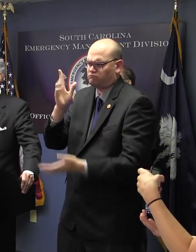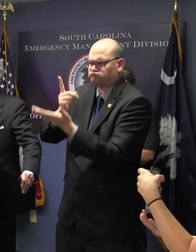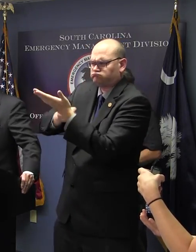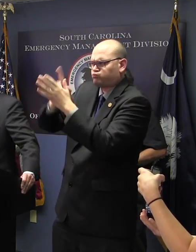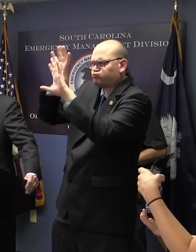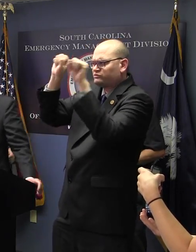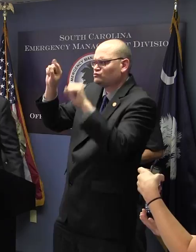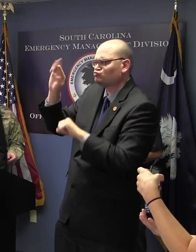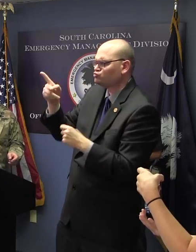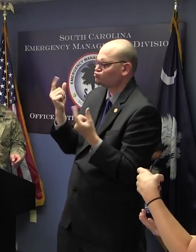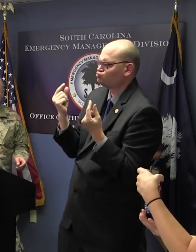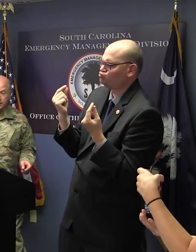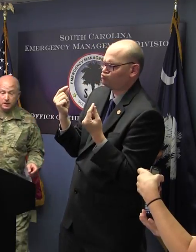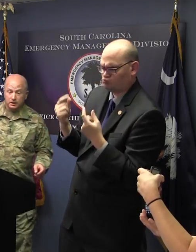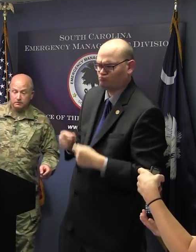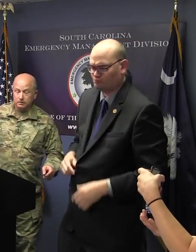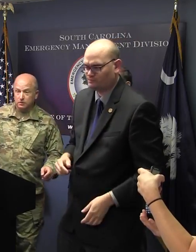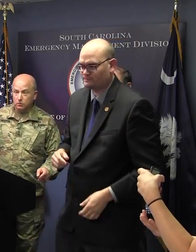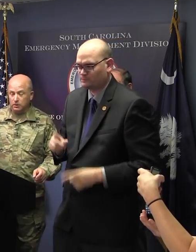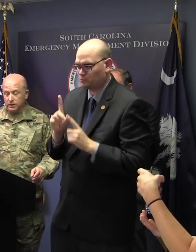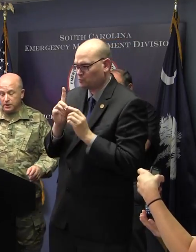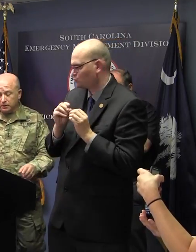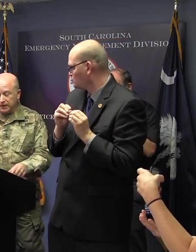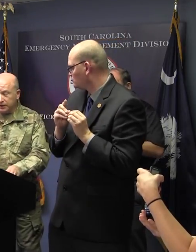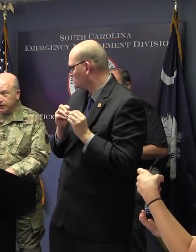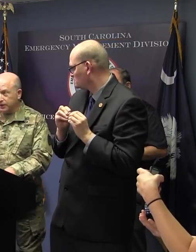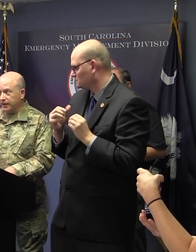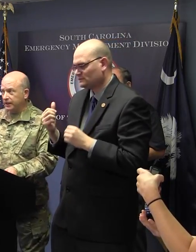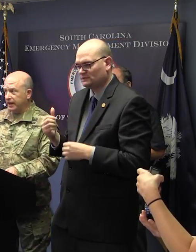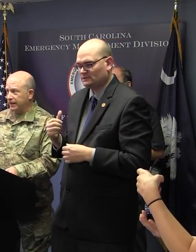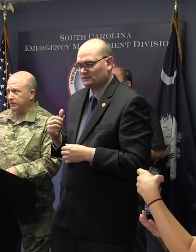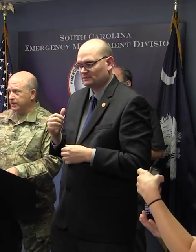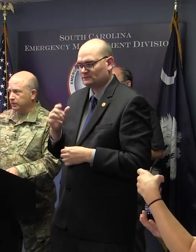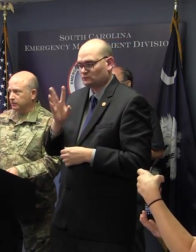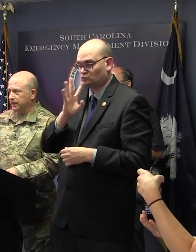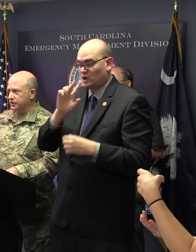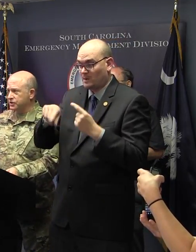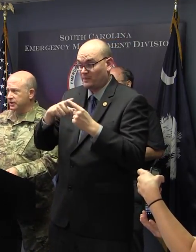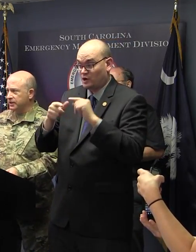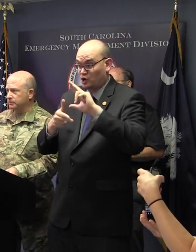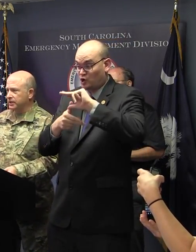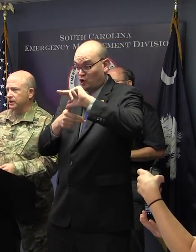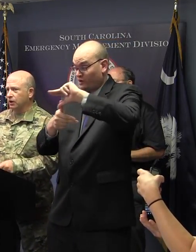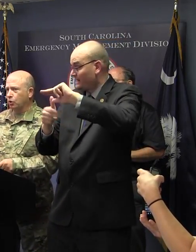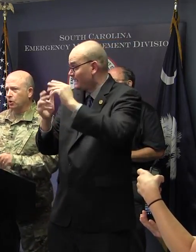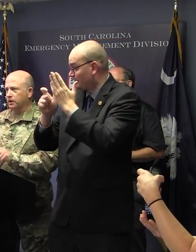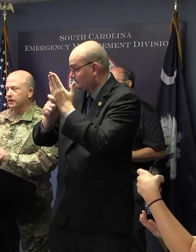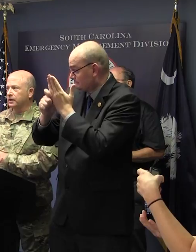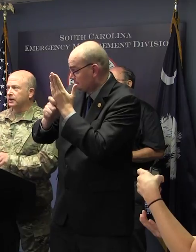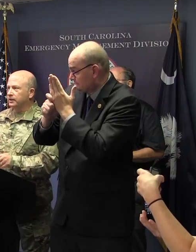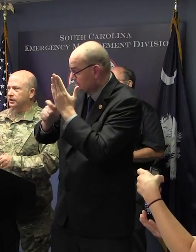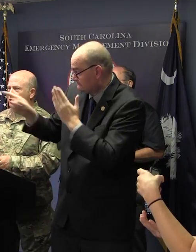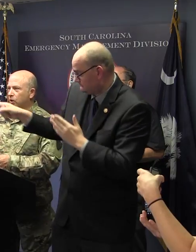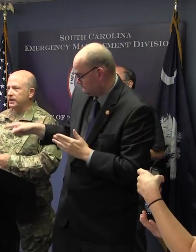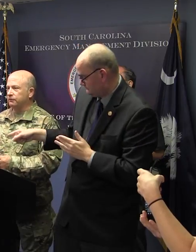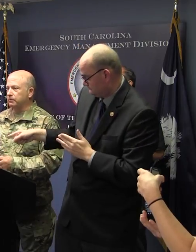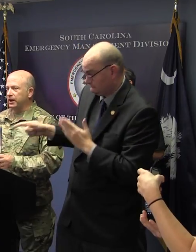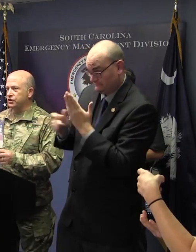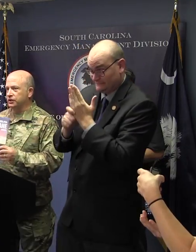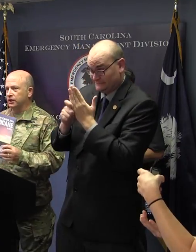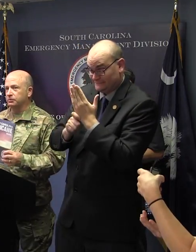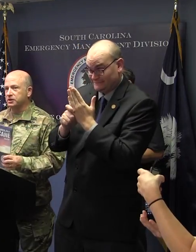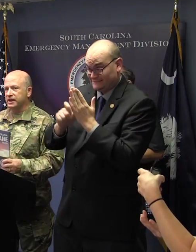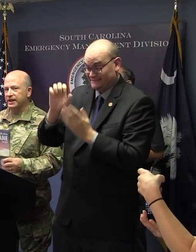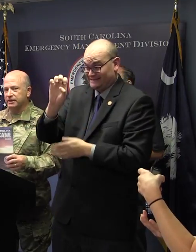Governor, can make one more point, please. Please, sir. We talked about the hurricane guide being on SCEMD.org. There's great